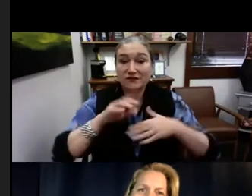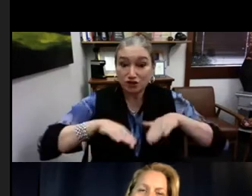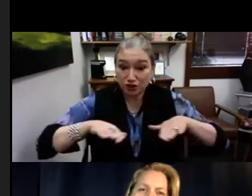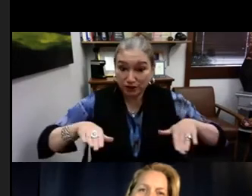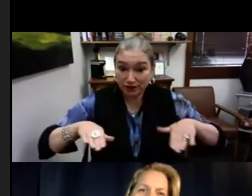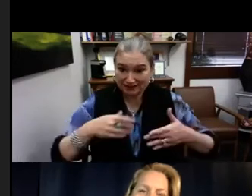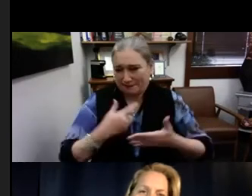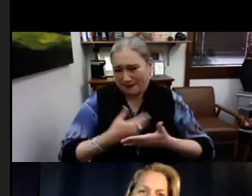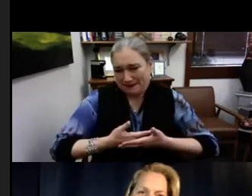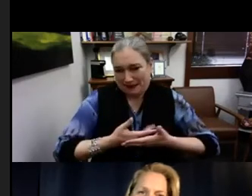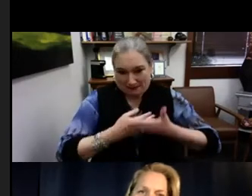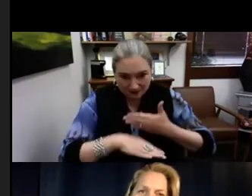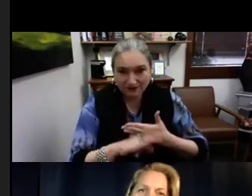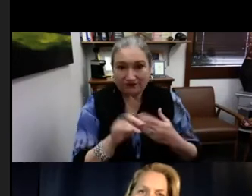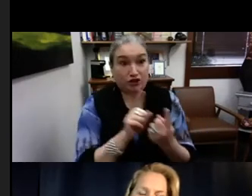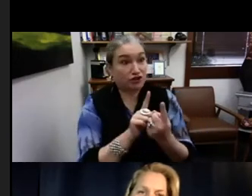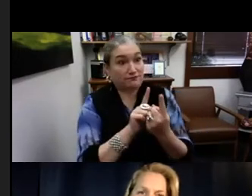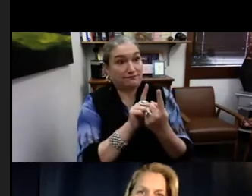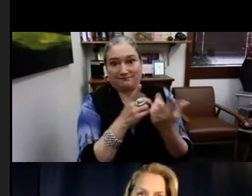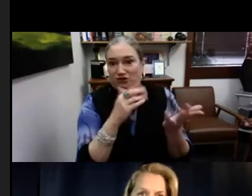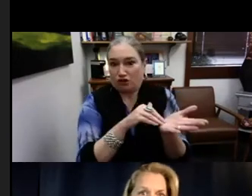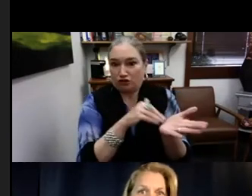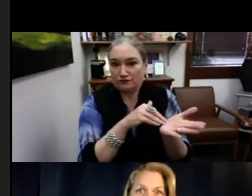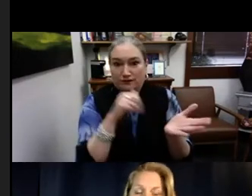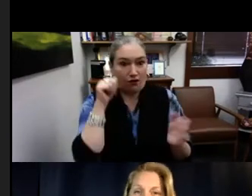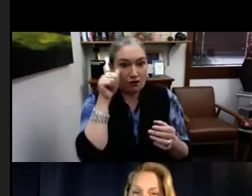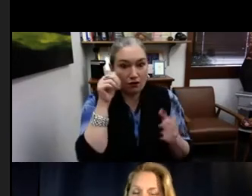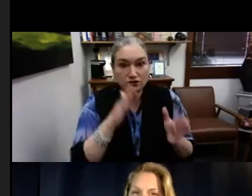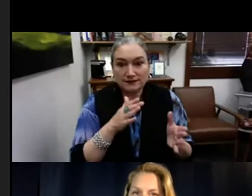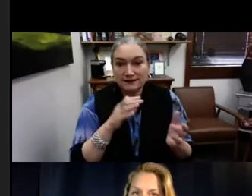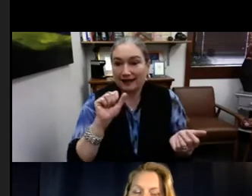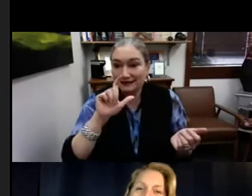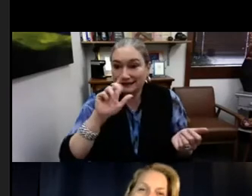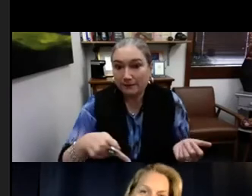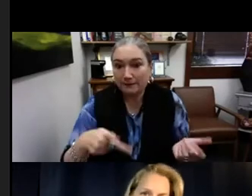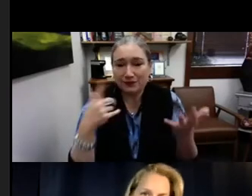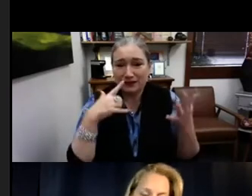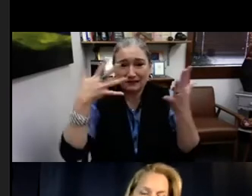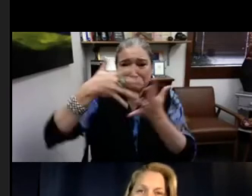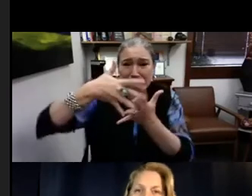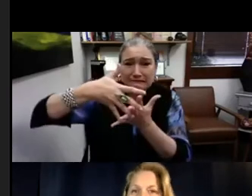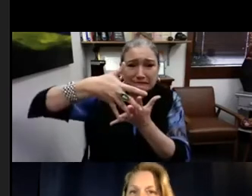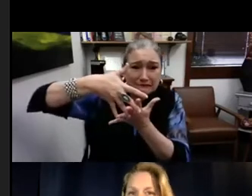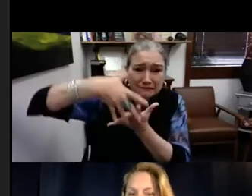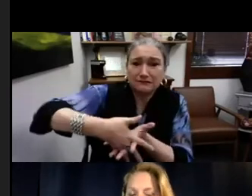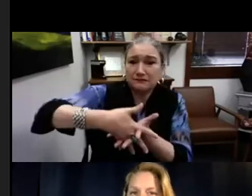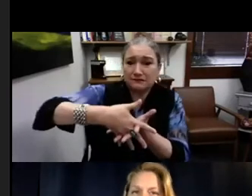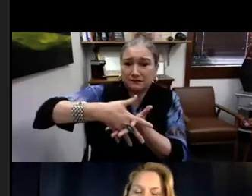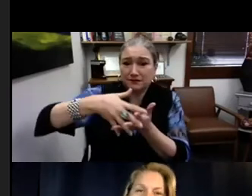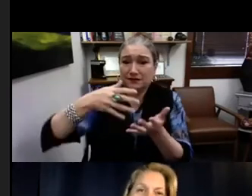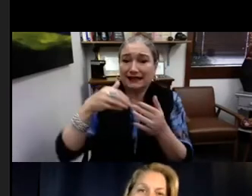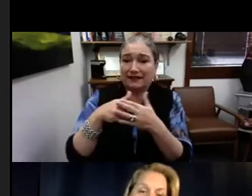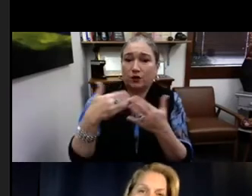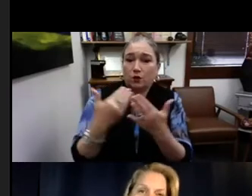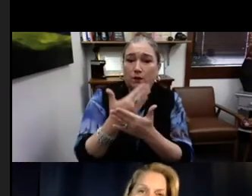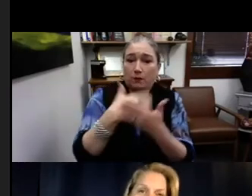So the first, you know, families who have deaf babies, the first person they meet is the doctor, an audiologist, a